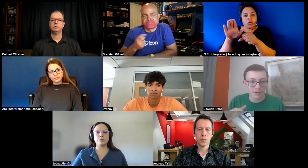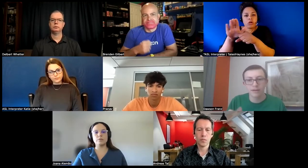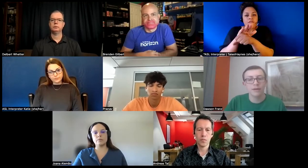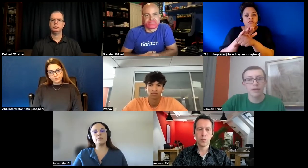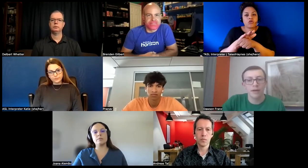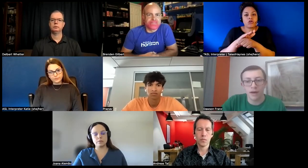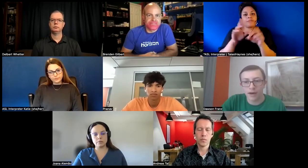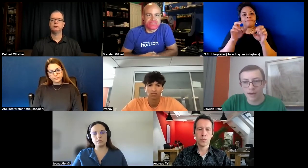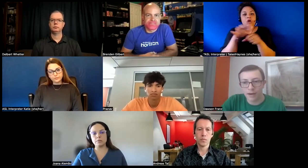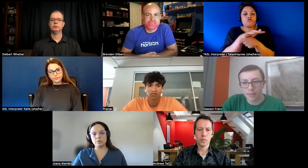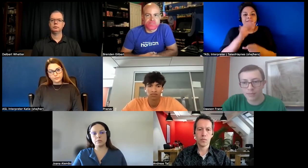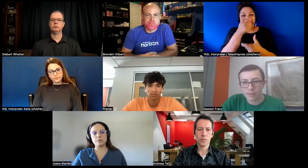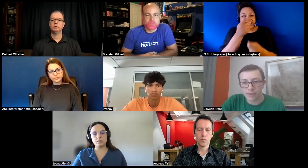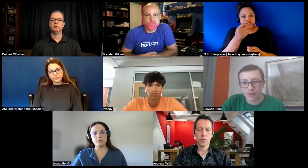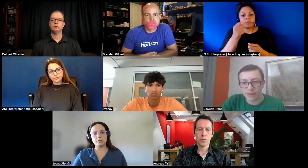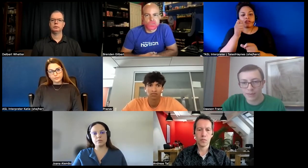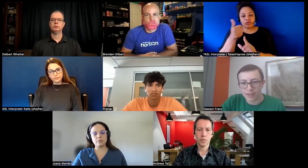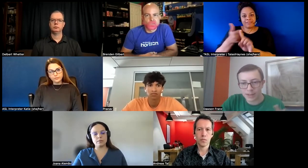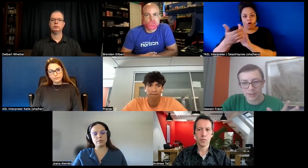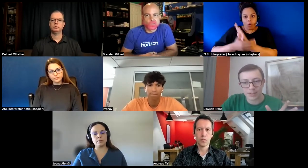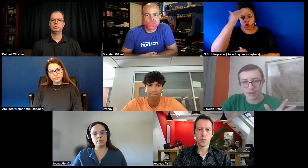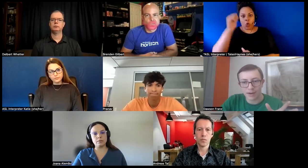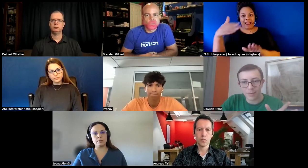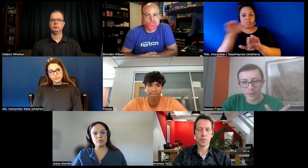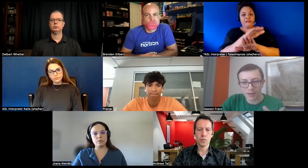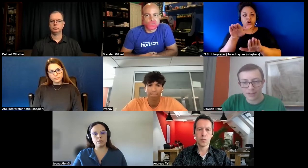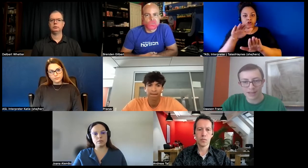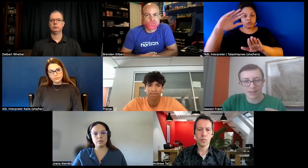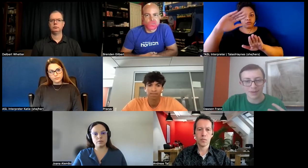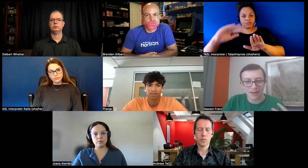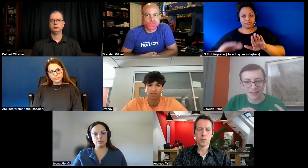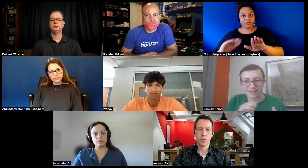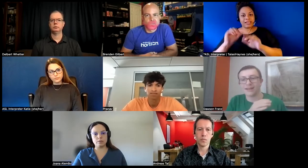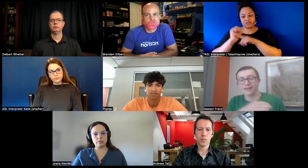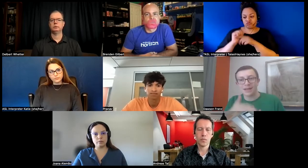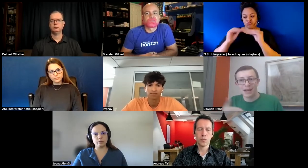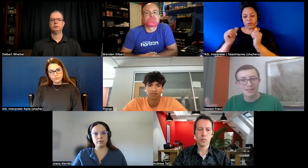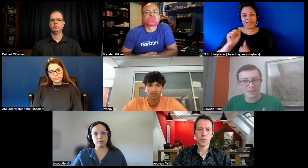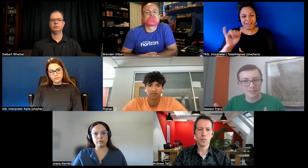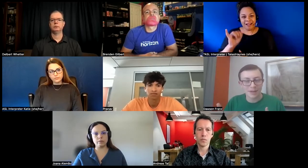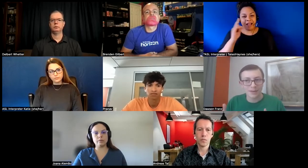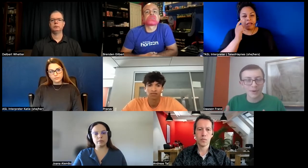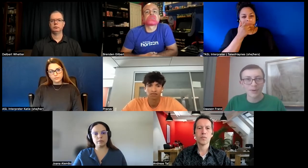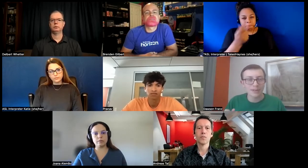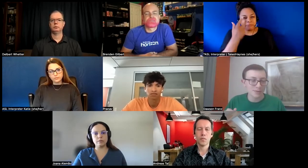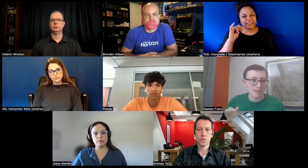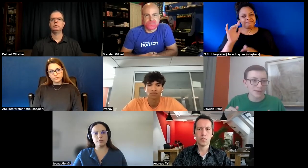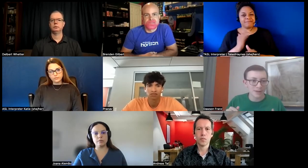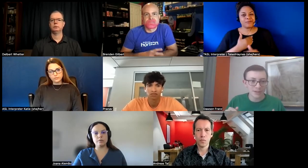um so i thought that was like an interesting um point because that's something that is kind of like the next place that we're going to with technology